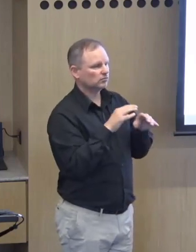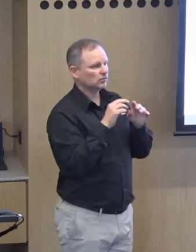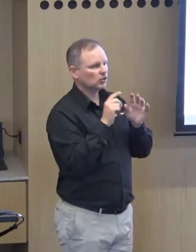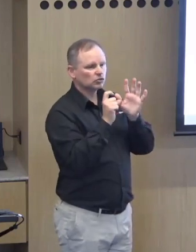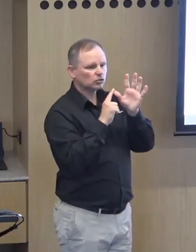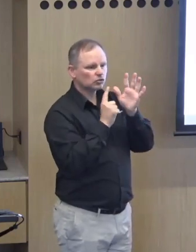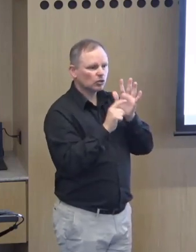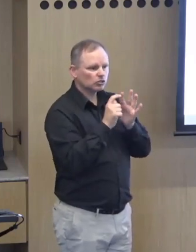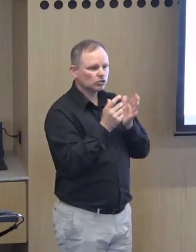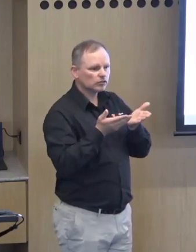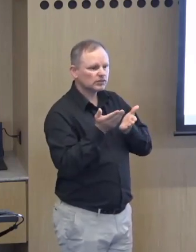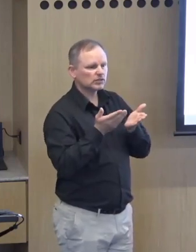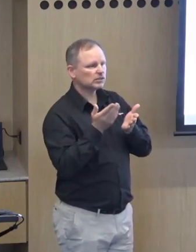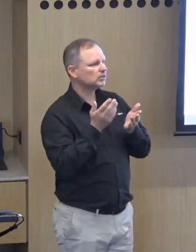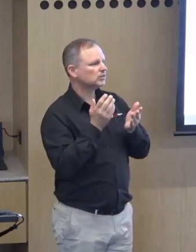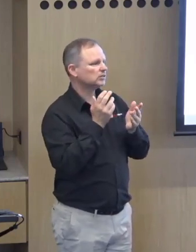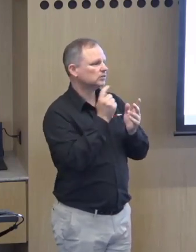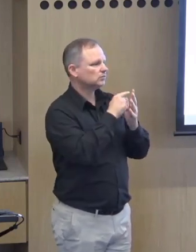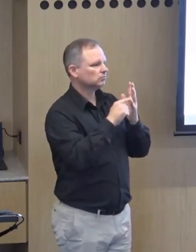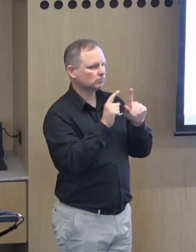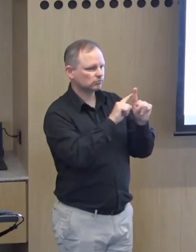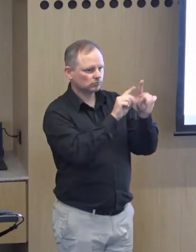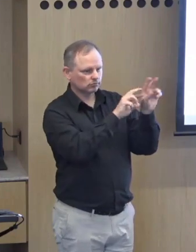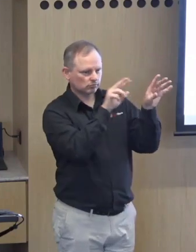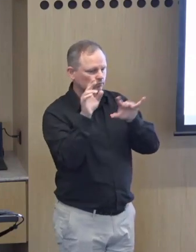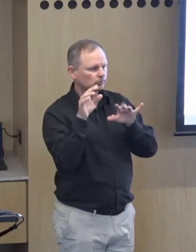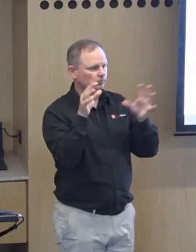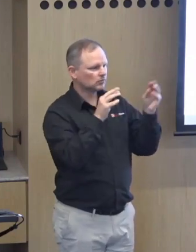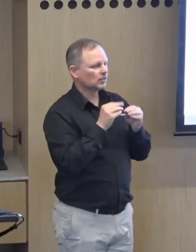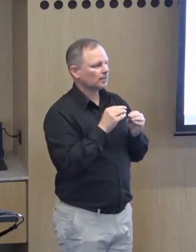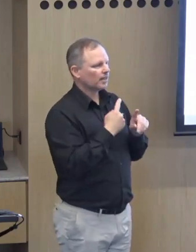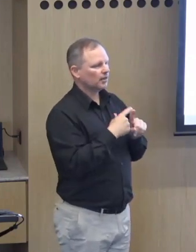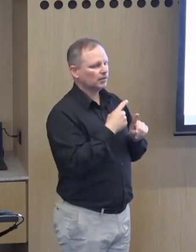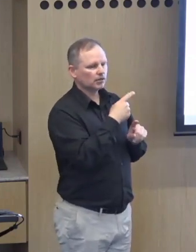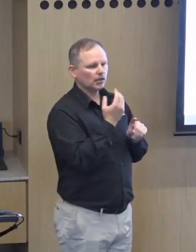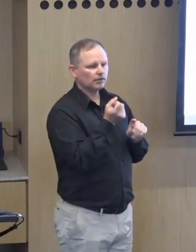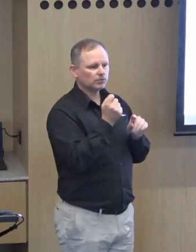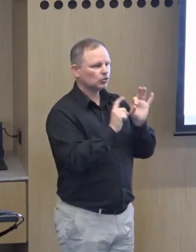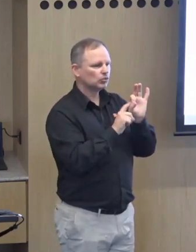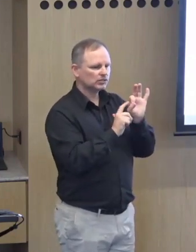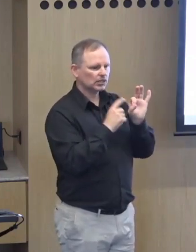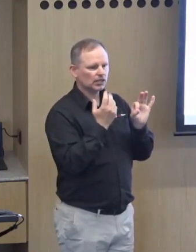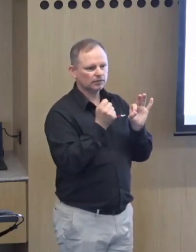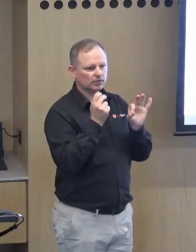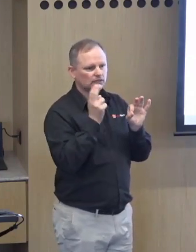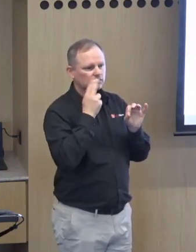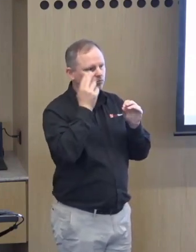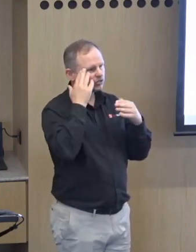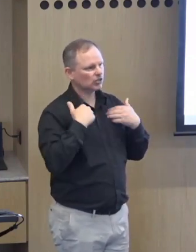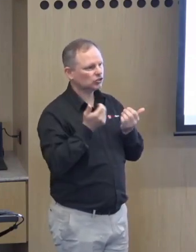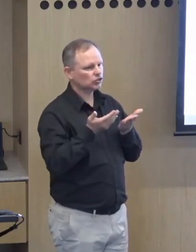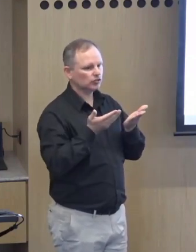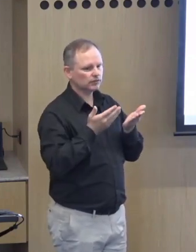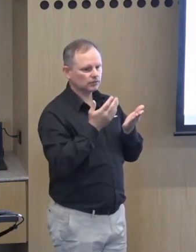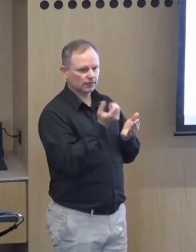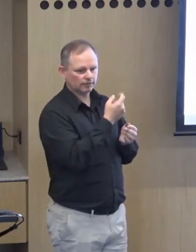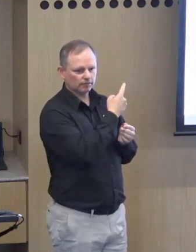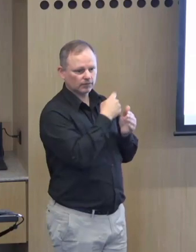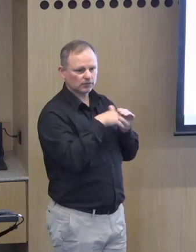overseas companies too and allied services that have all played a role in this. There's a question regarding deaf health